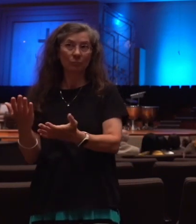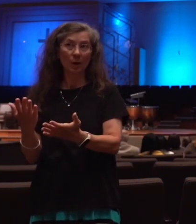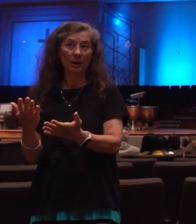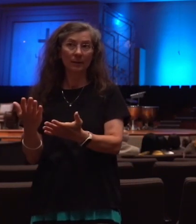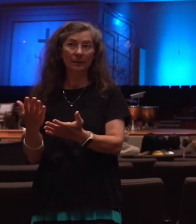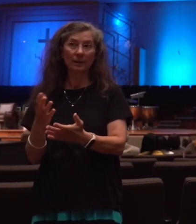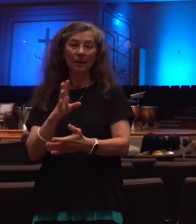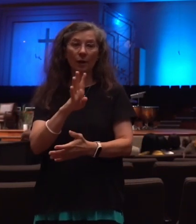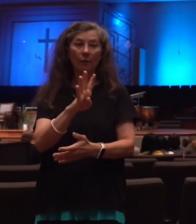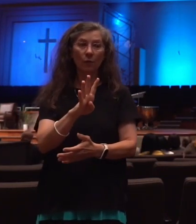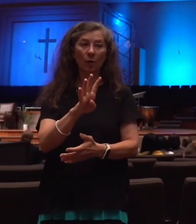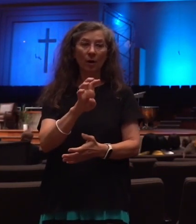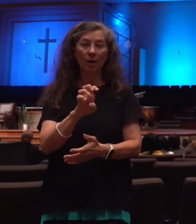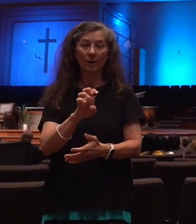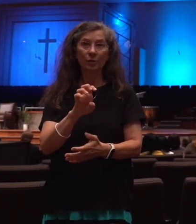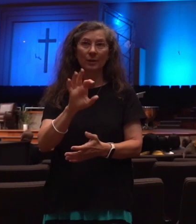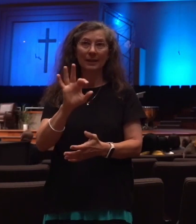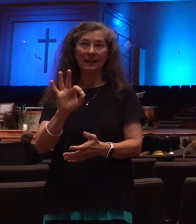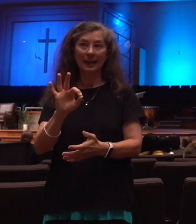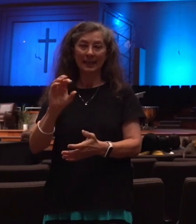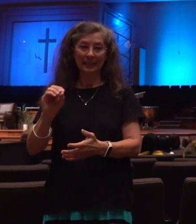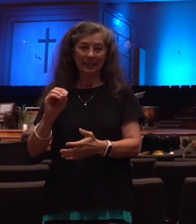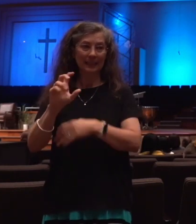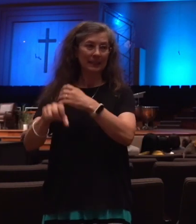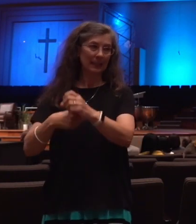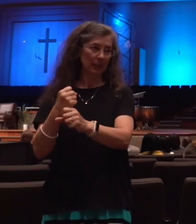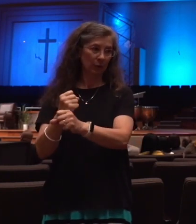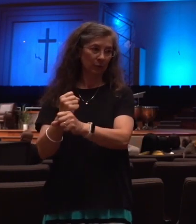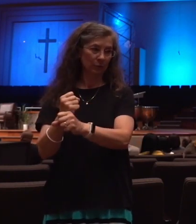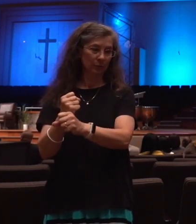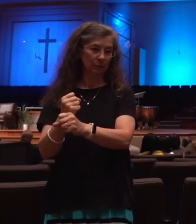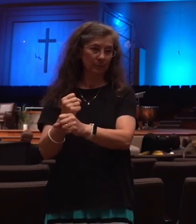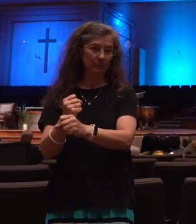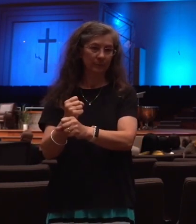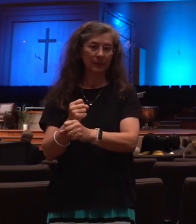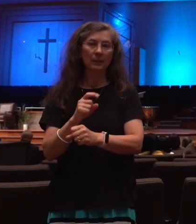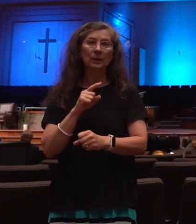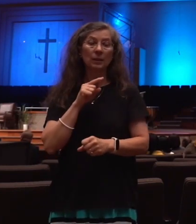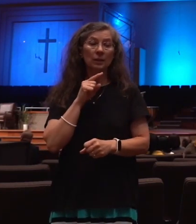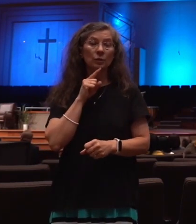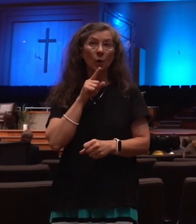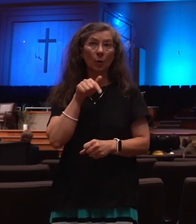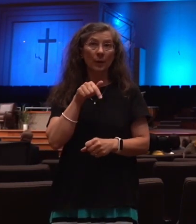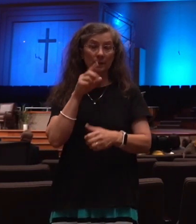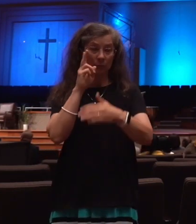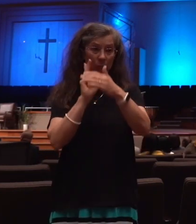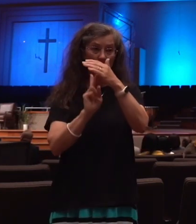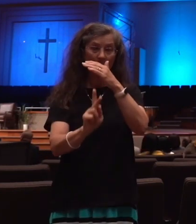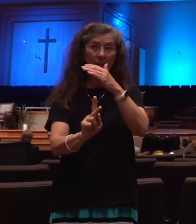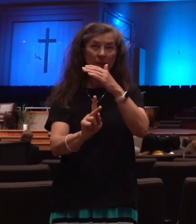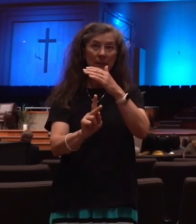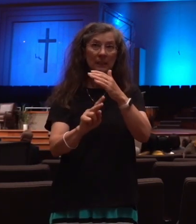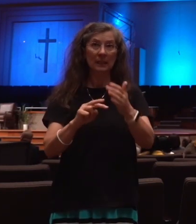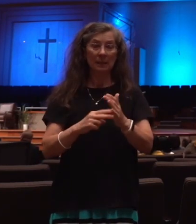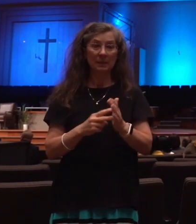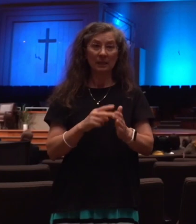490 years. So this prophecy relates to a period of 490 years.